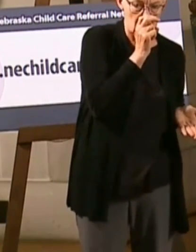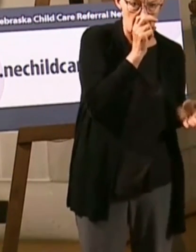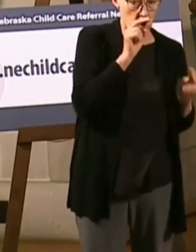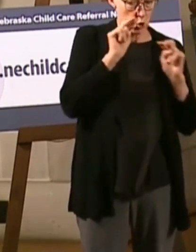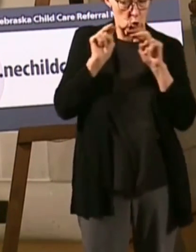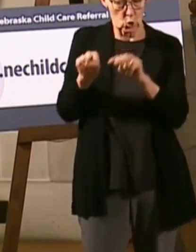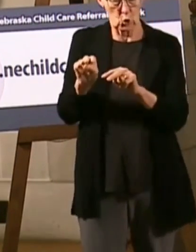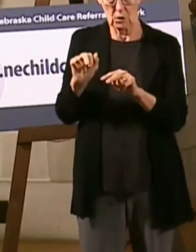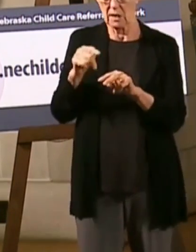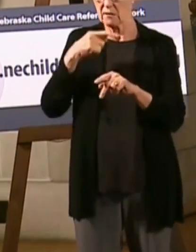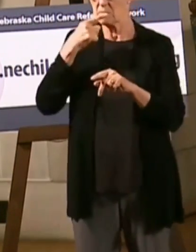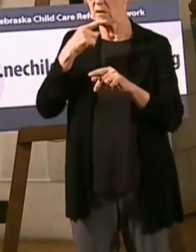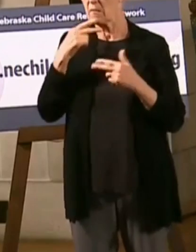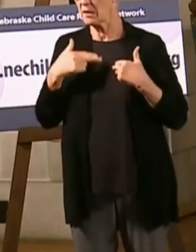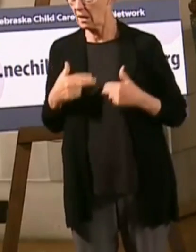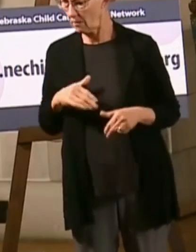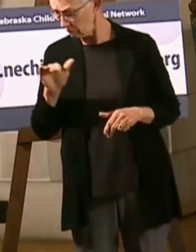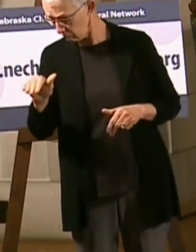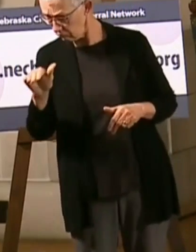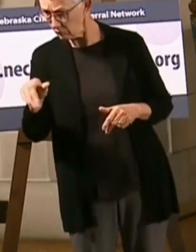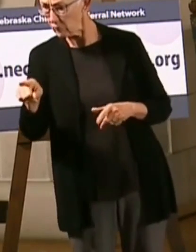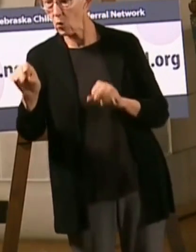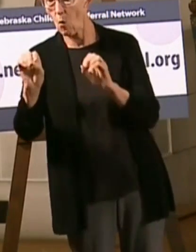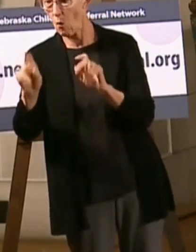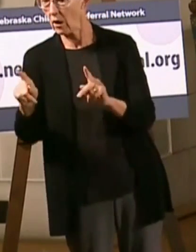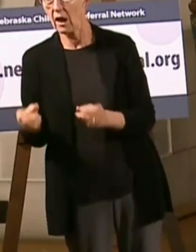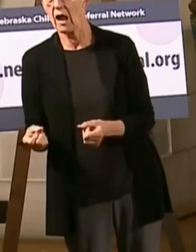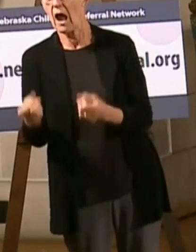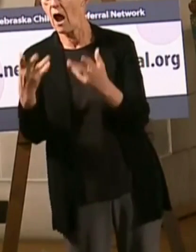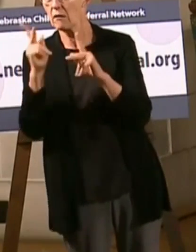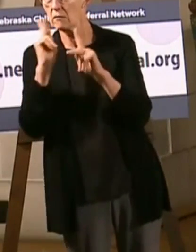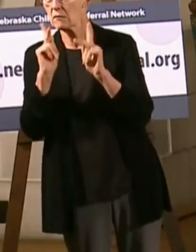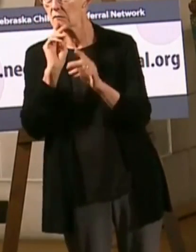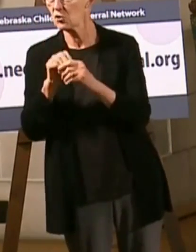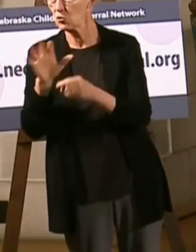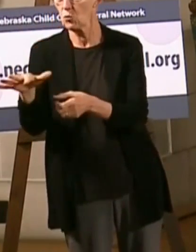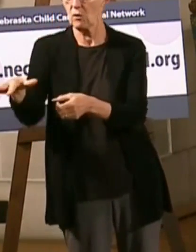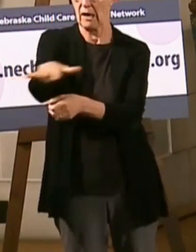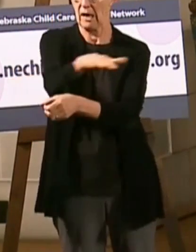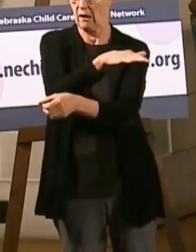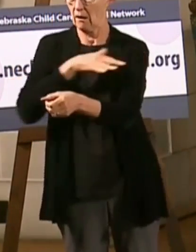ventilators are open. The state has close to 4,000 staffed hospital beds in total.